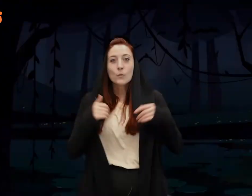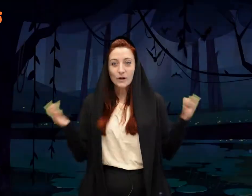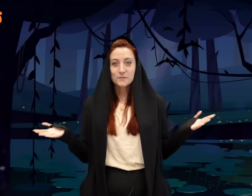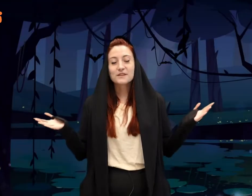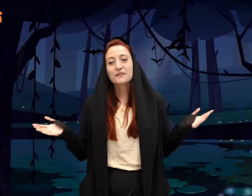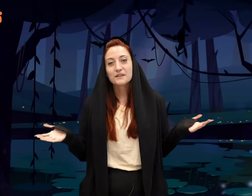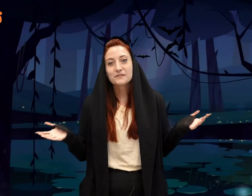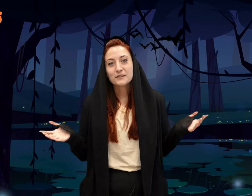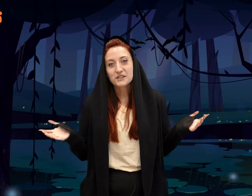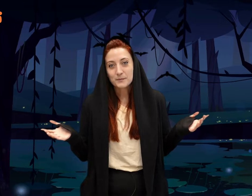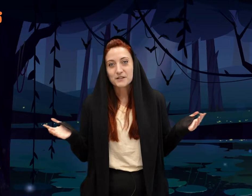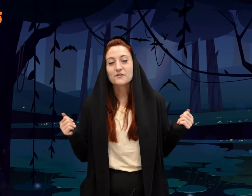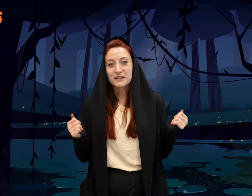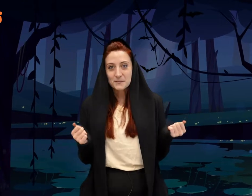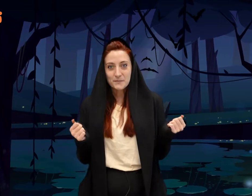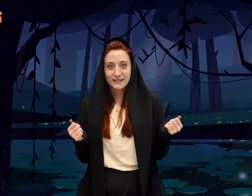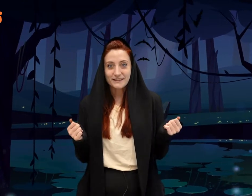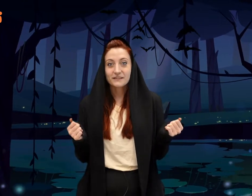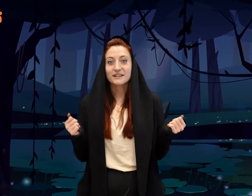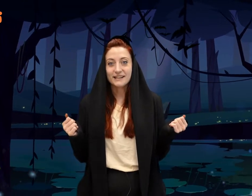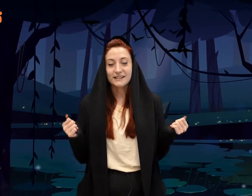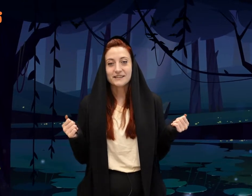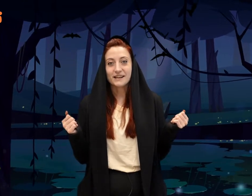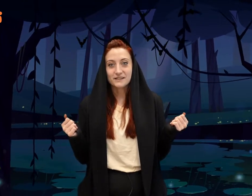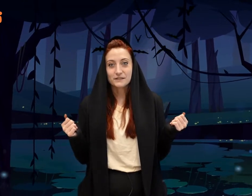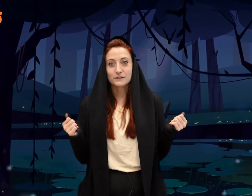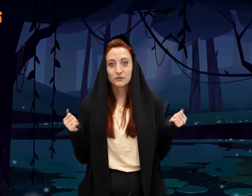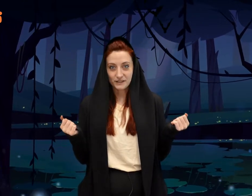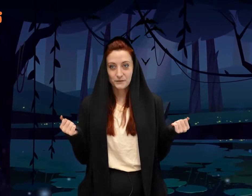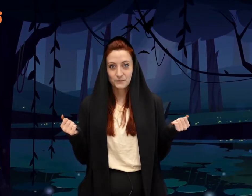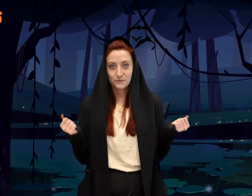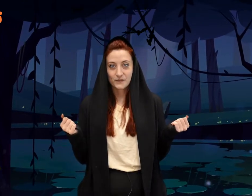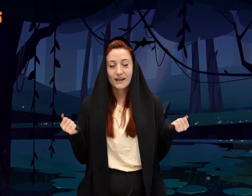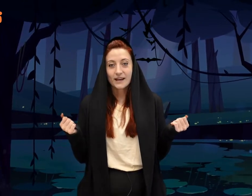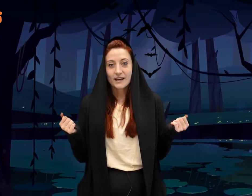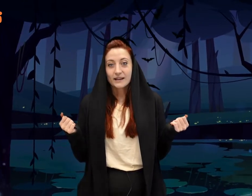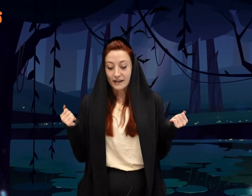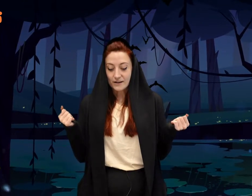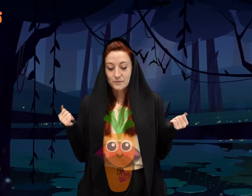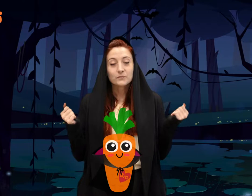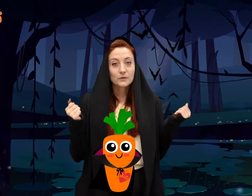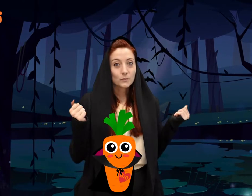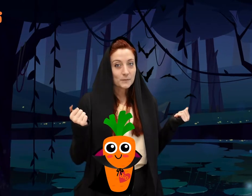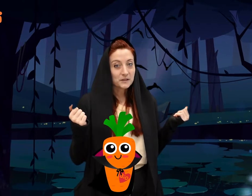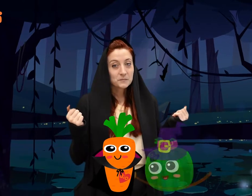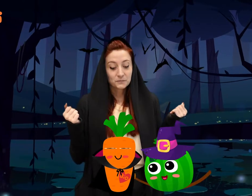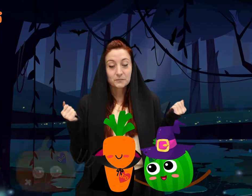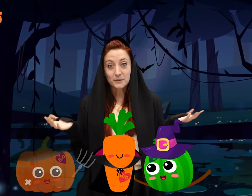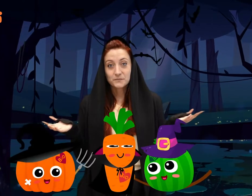Welcome to the third and final chapter of Beanie Bambini's The Lady at the End of the Street. Carrot? Watermelon? Pumpkin?